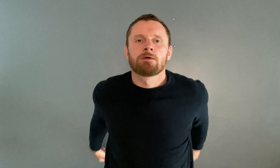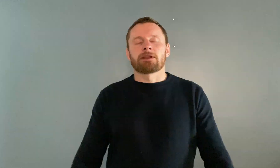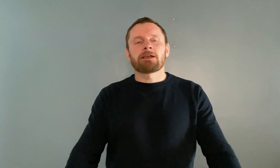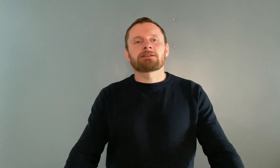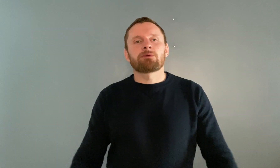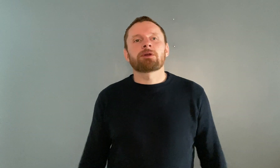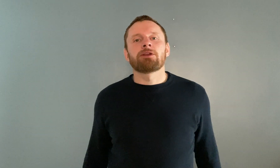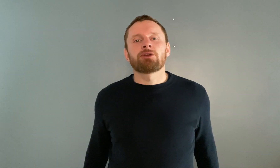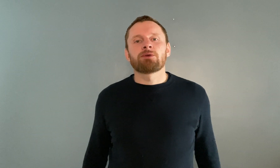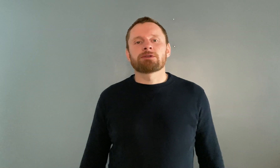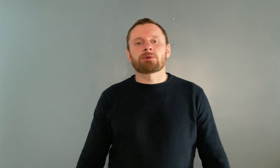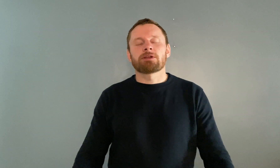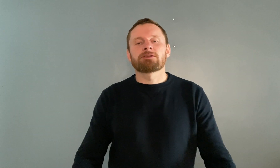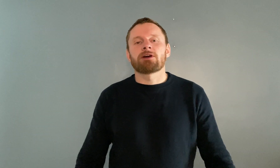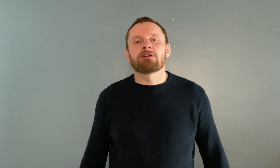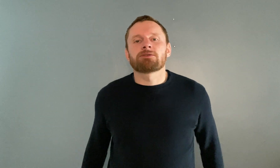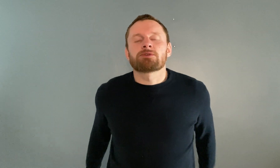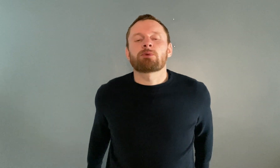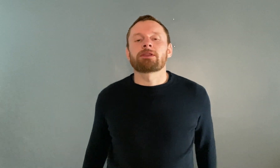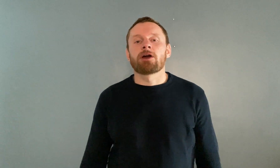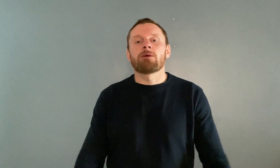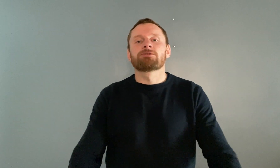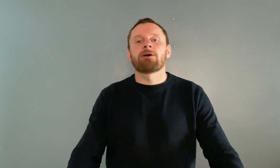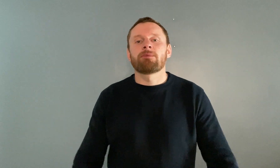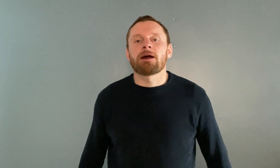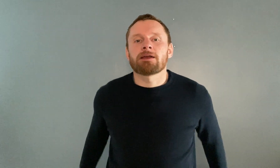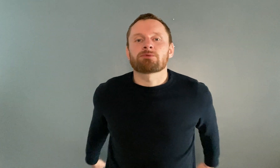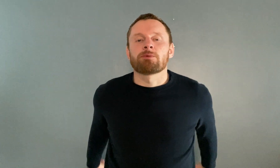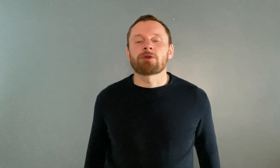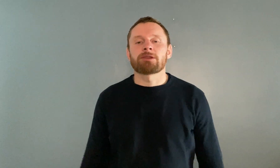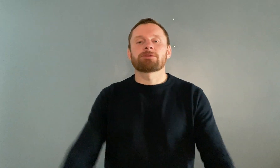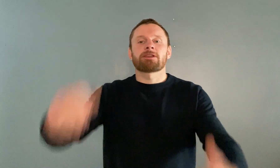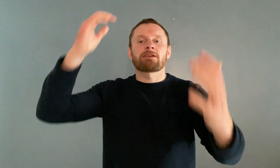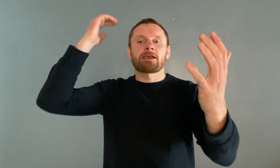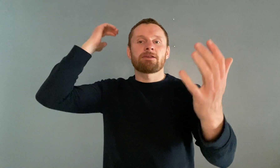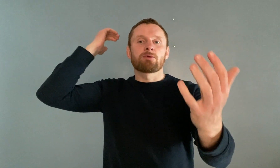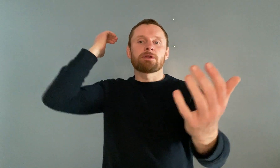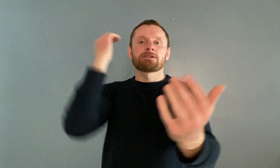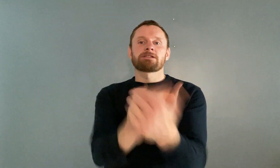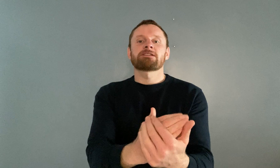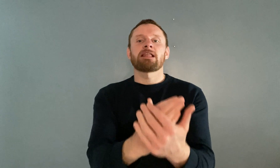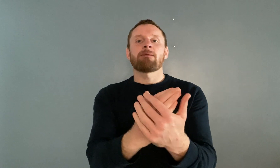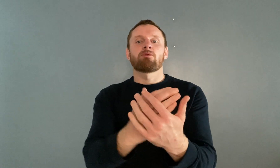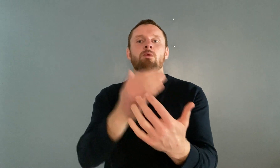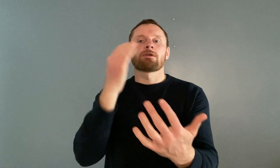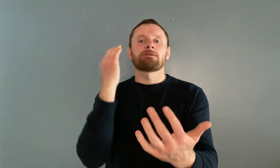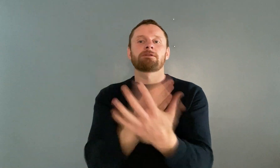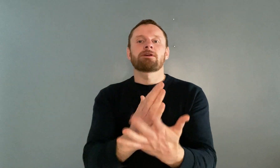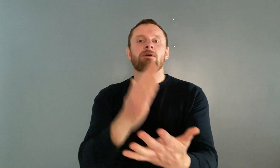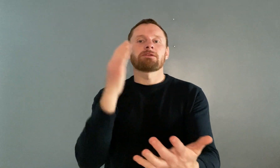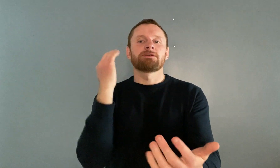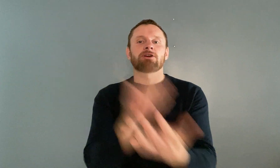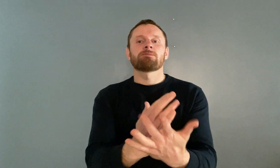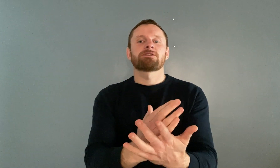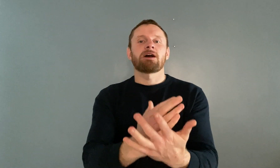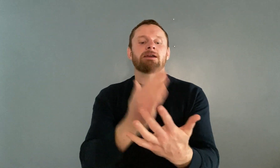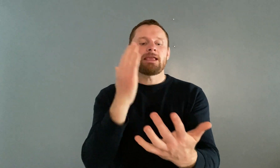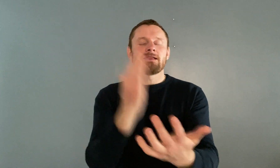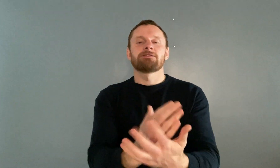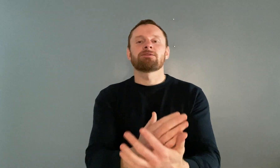next thing we're going to do is we're going to start to swing the arms up and as we bring them together we're going to slap one karate chop side into